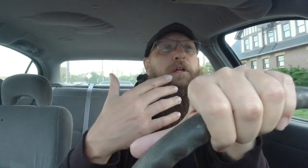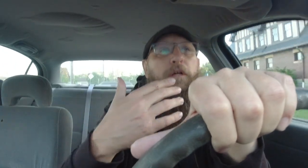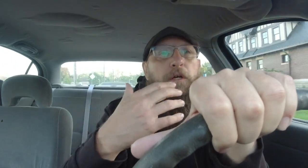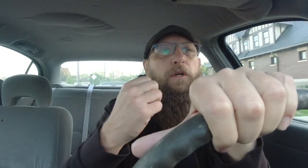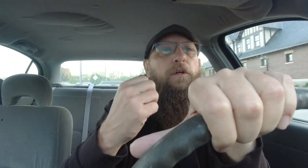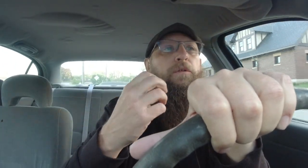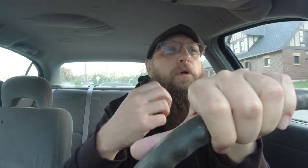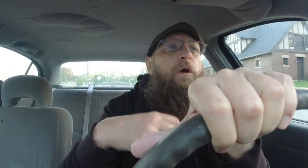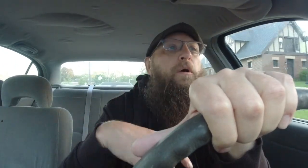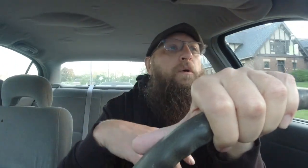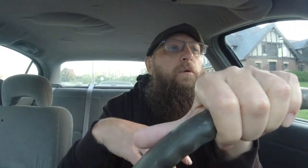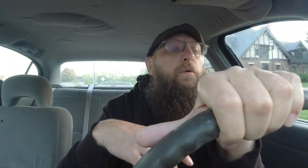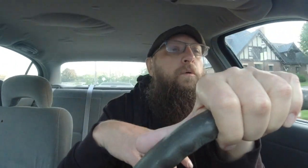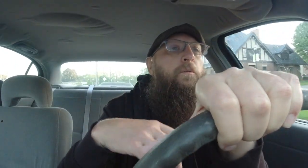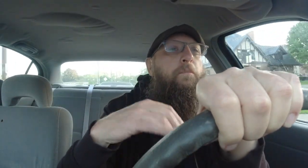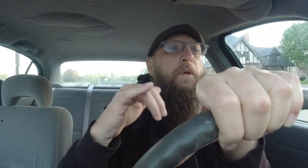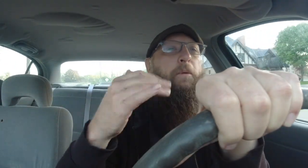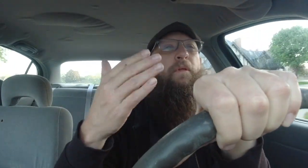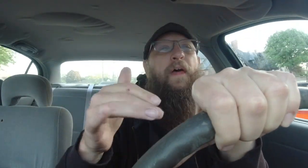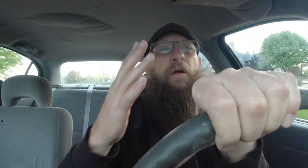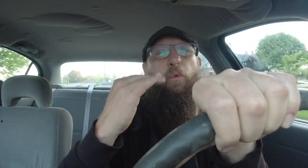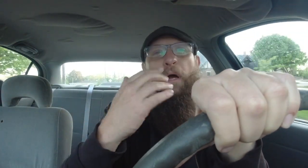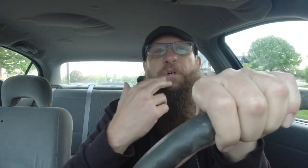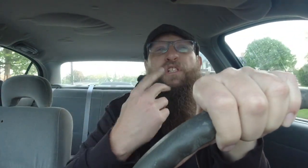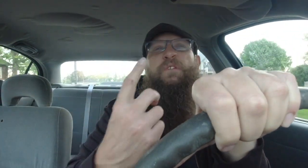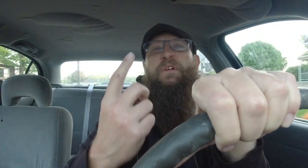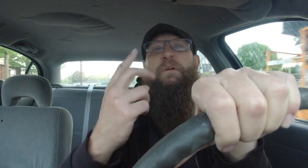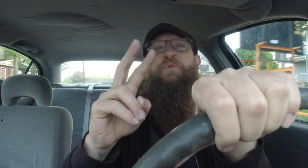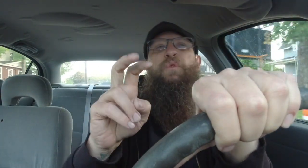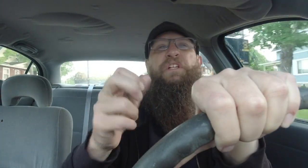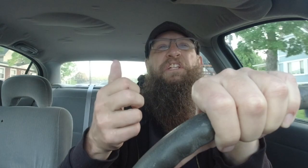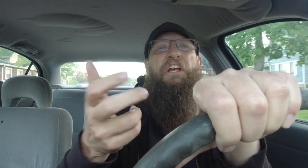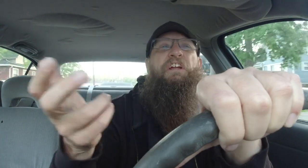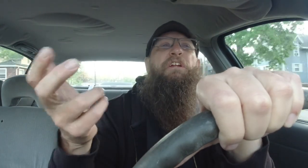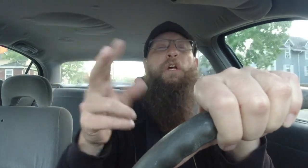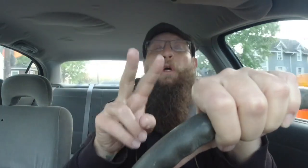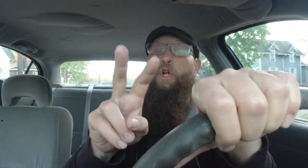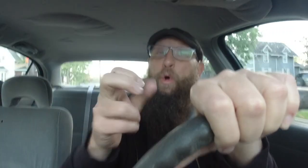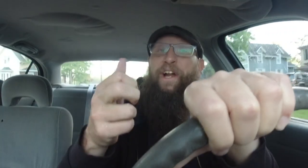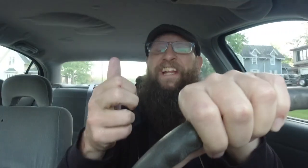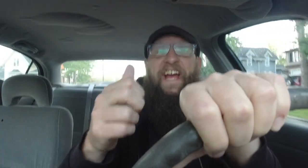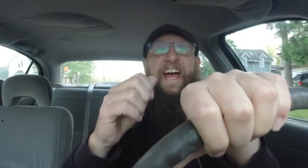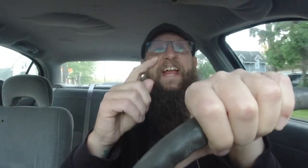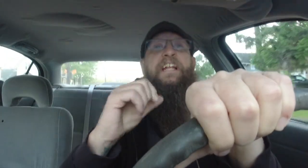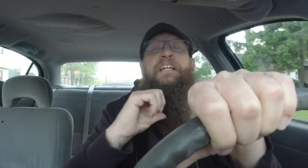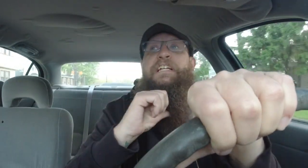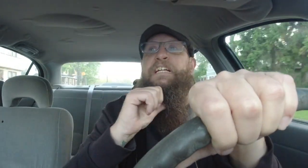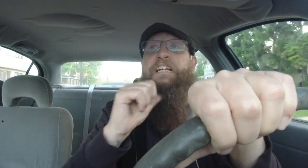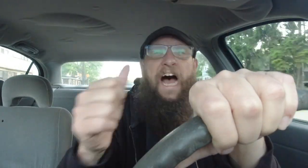uh maybe that's why i should go up to 210. 210 is not